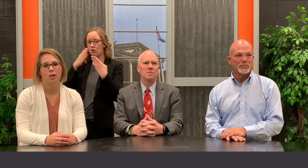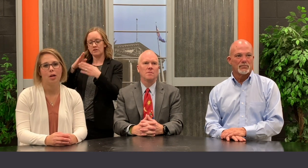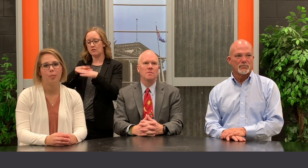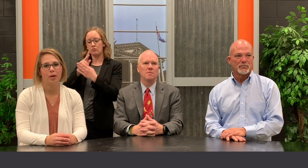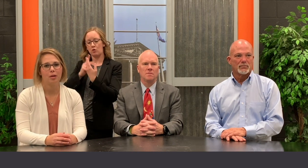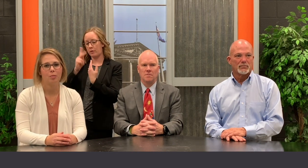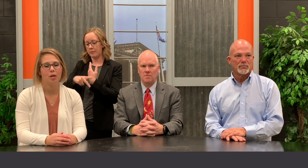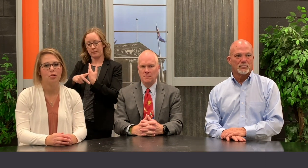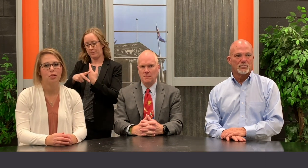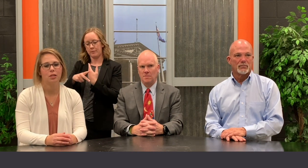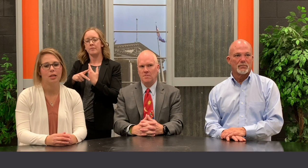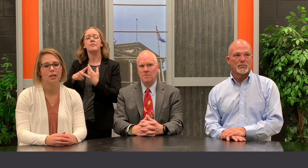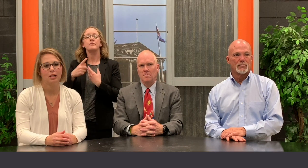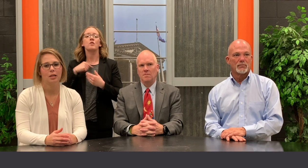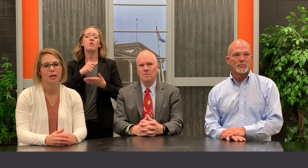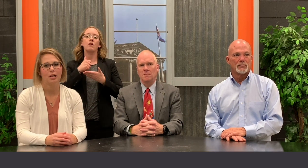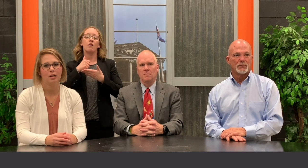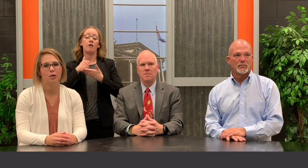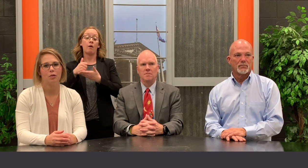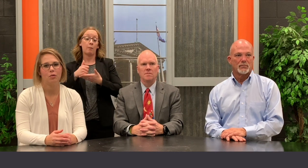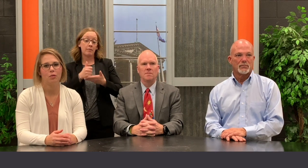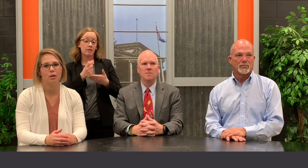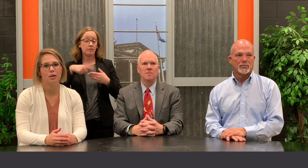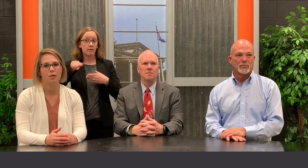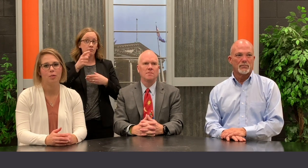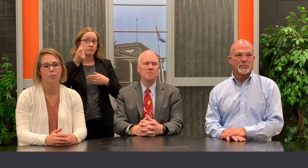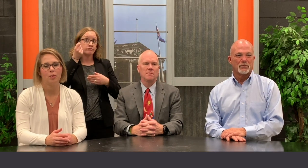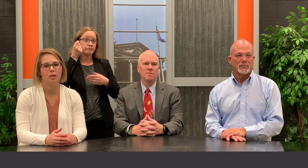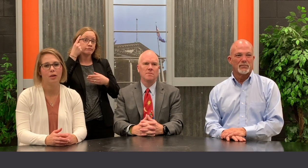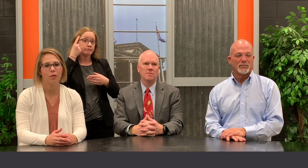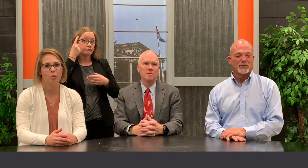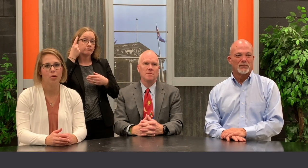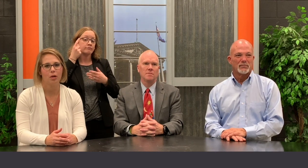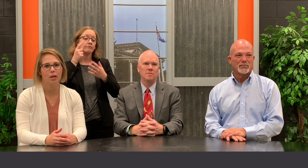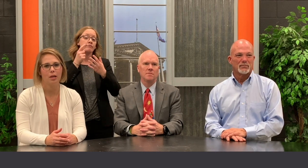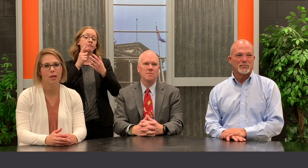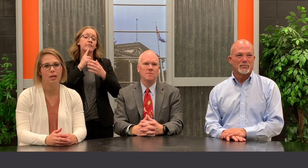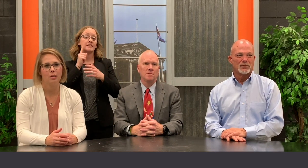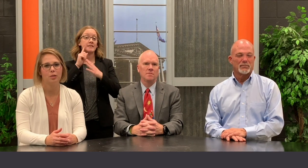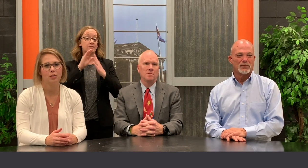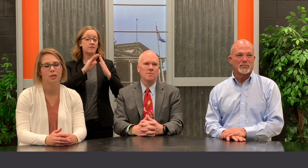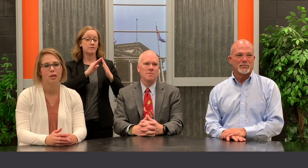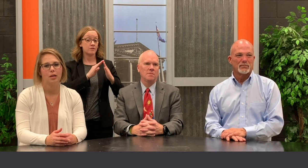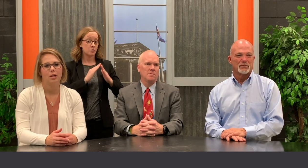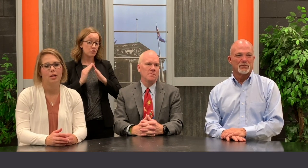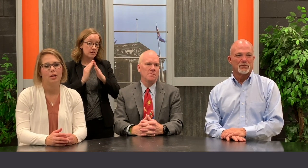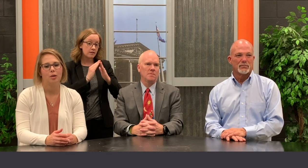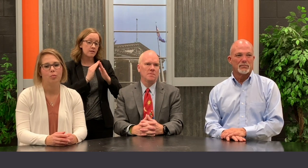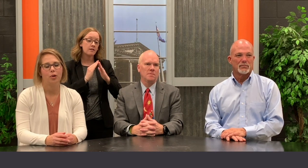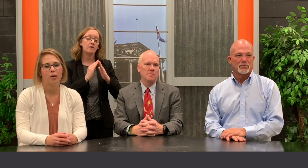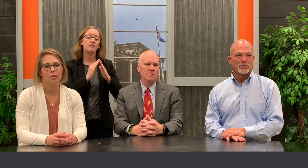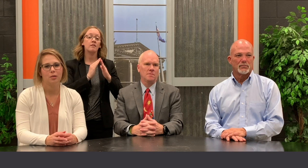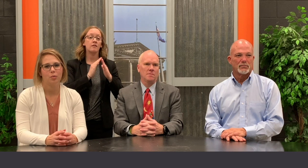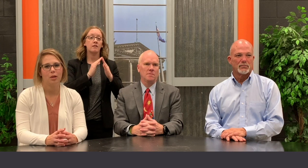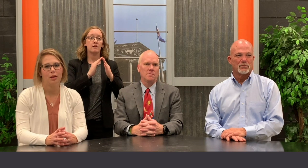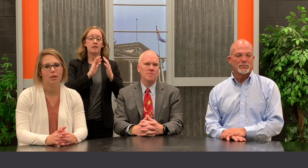Right now we are helping them understand the deaf community is comprised of